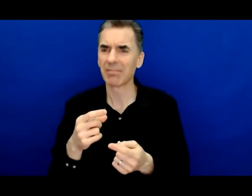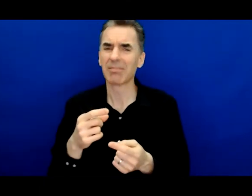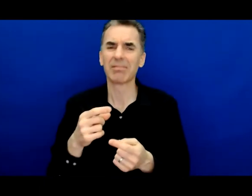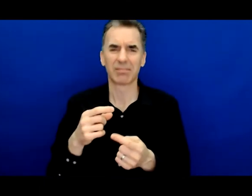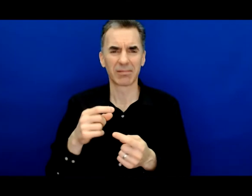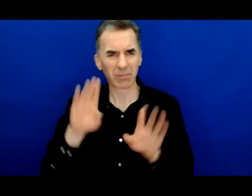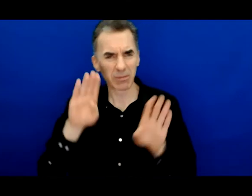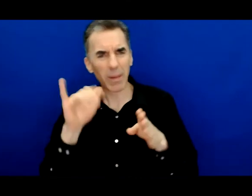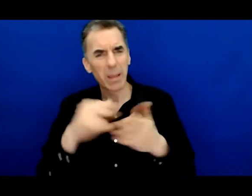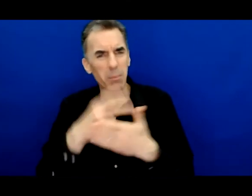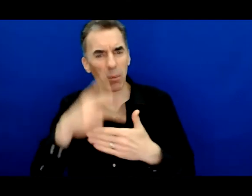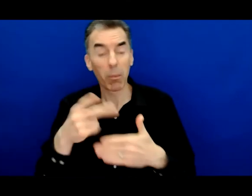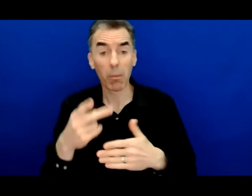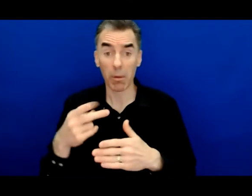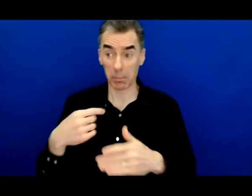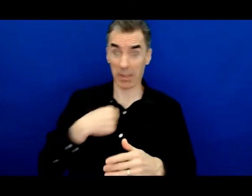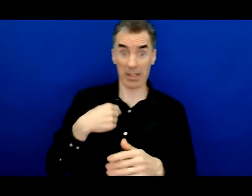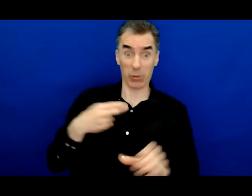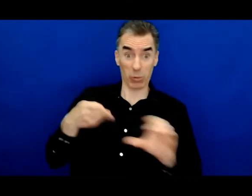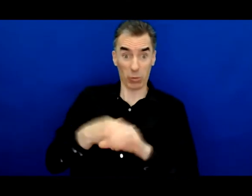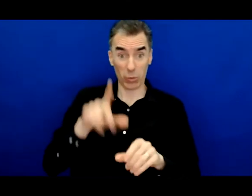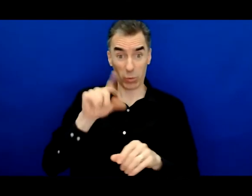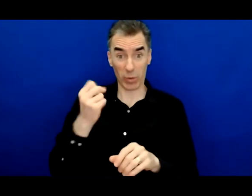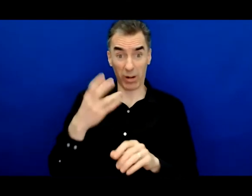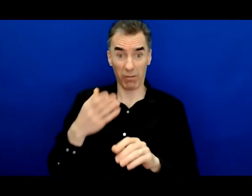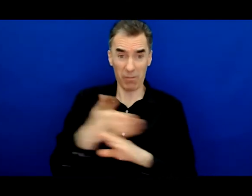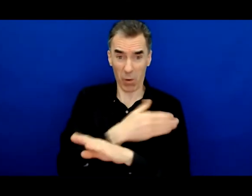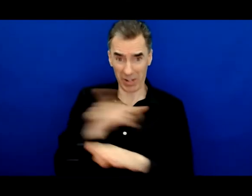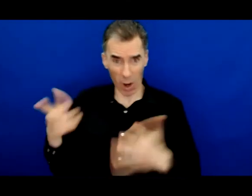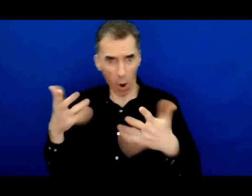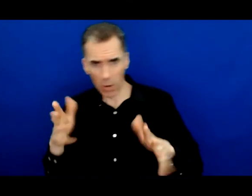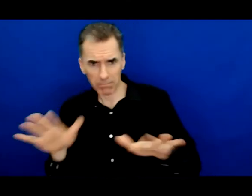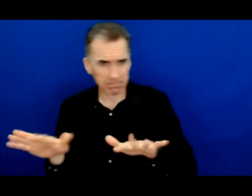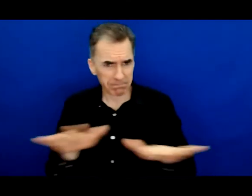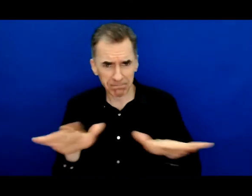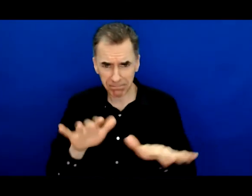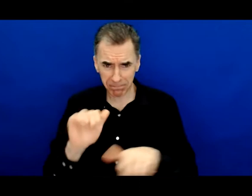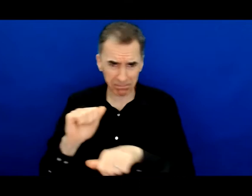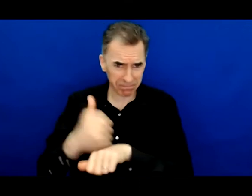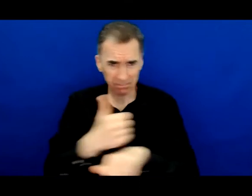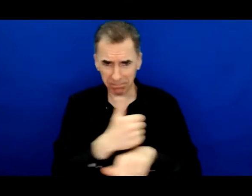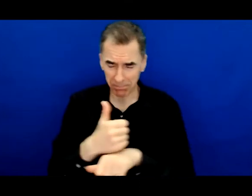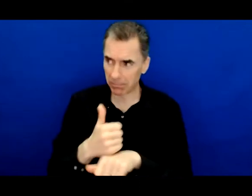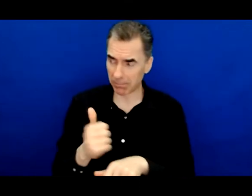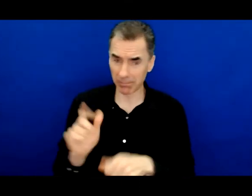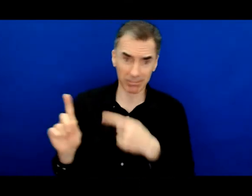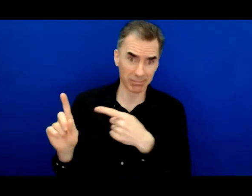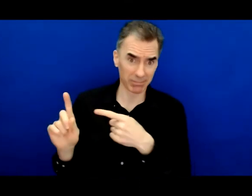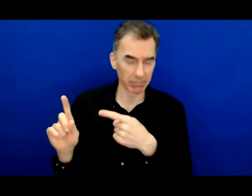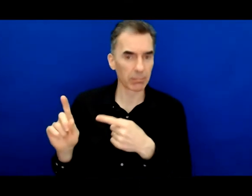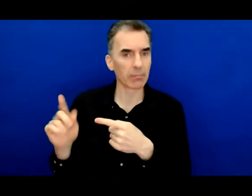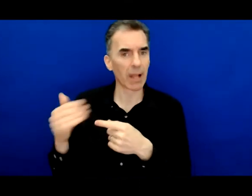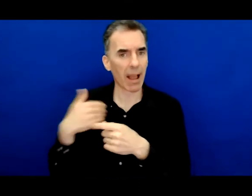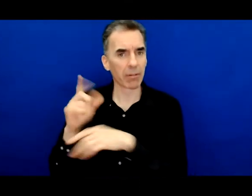long before I came to the college in 2012 right and it's people like that who use their position of